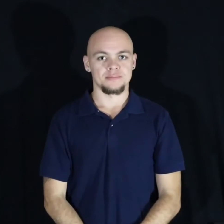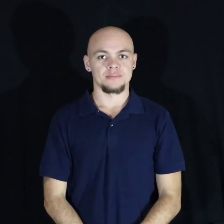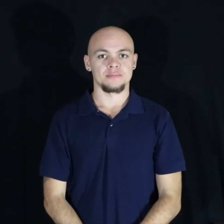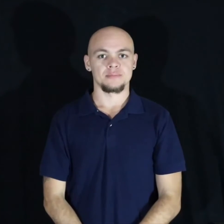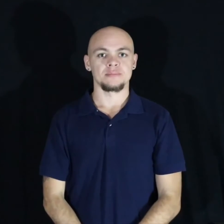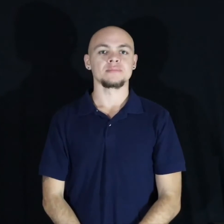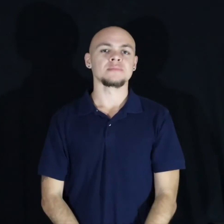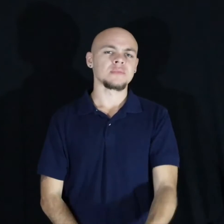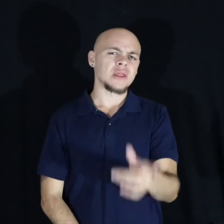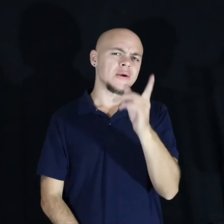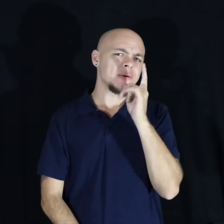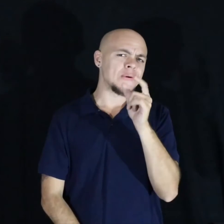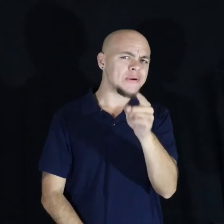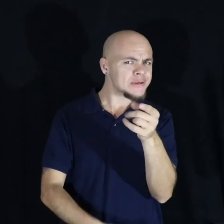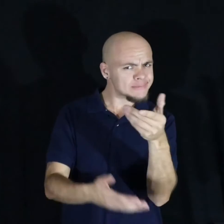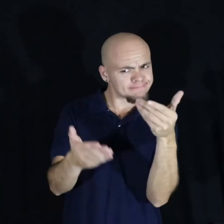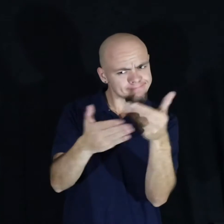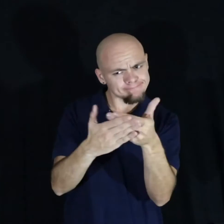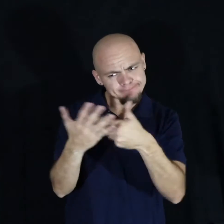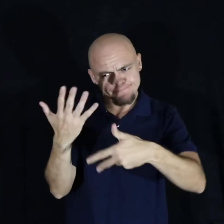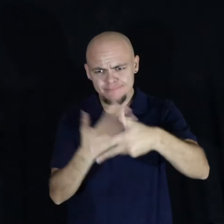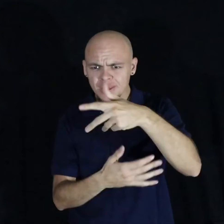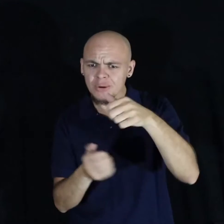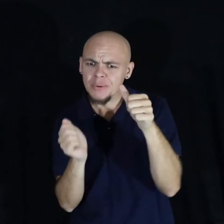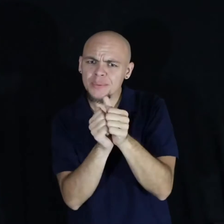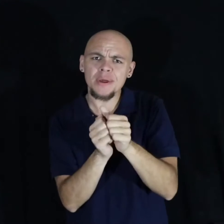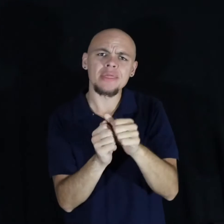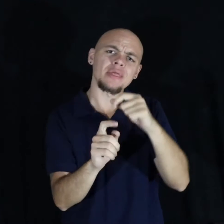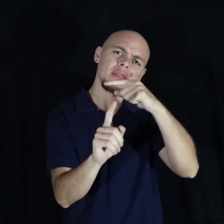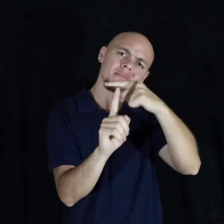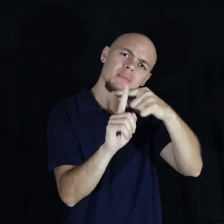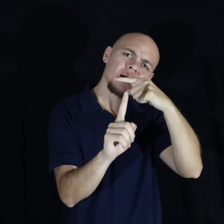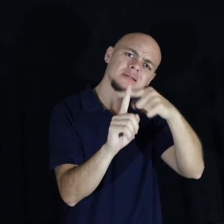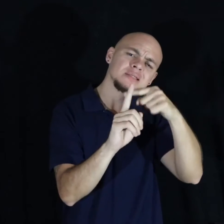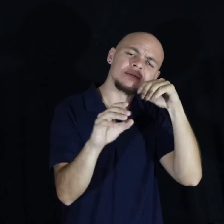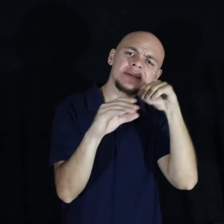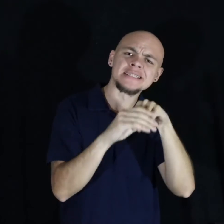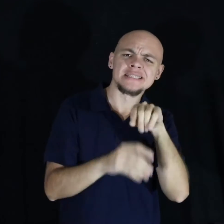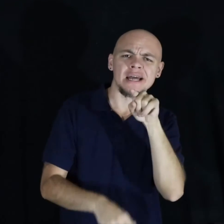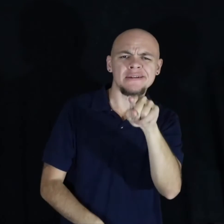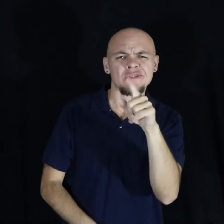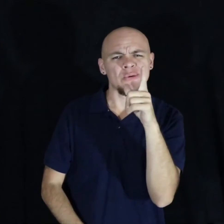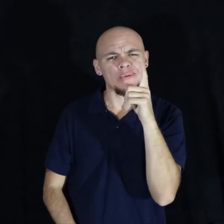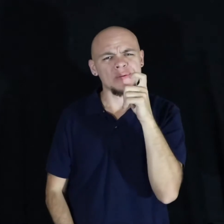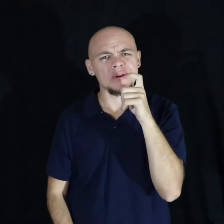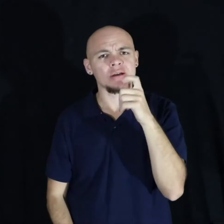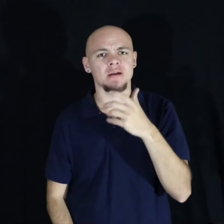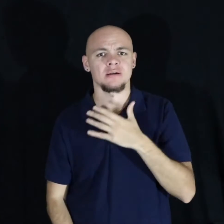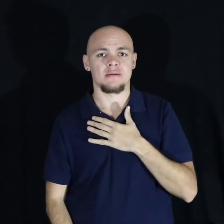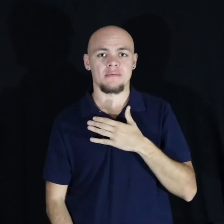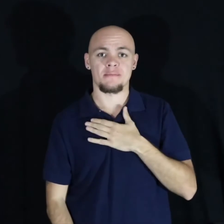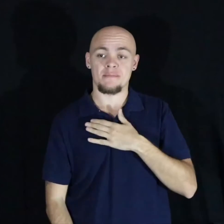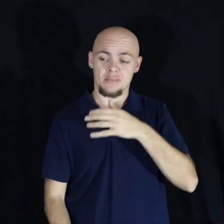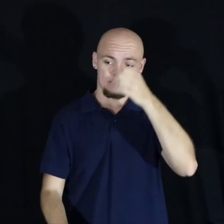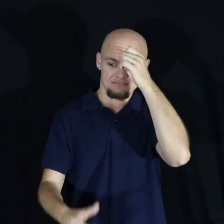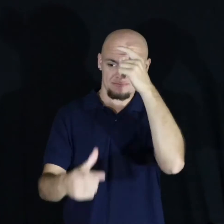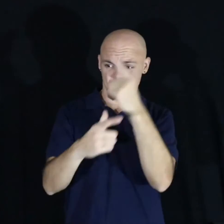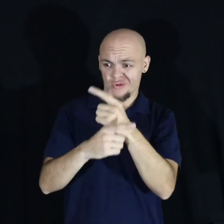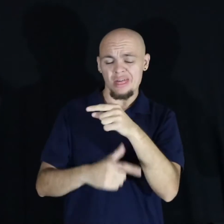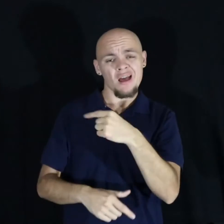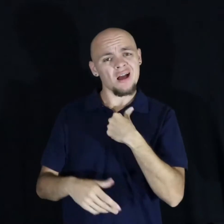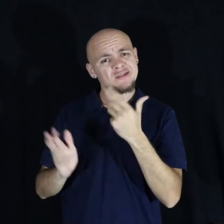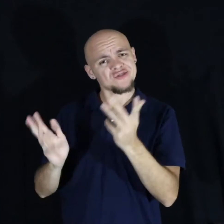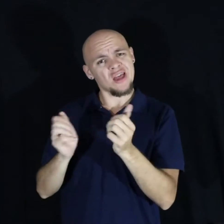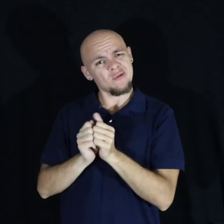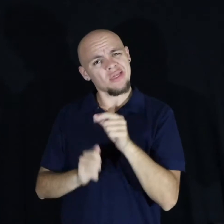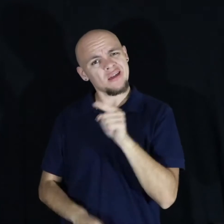Who are you around? Who is depositing inside of you? Talked to my bro last night. He